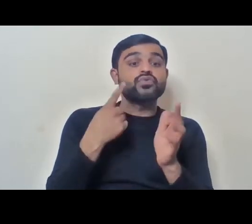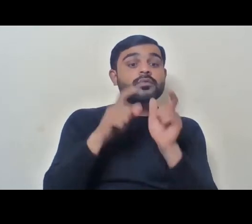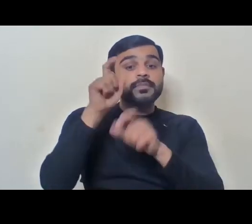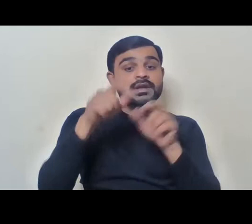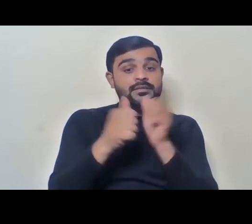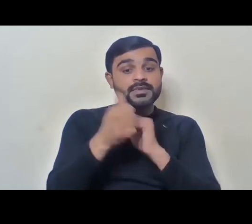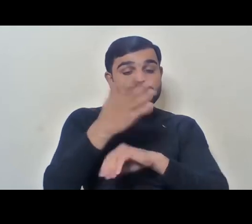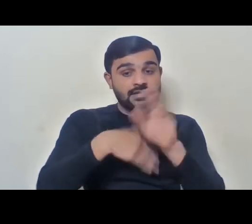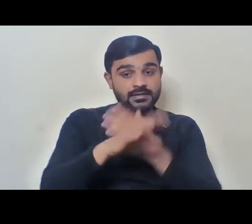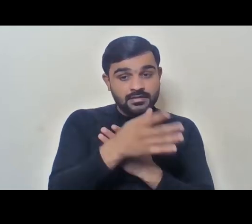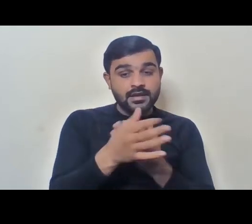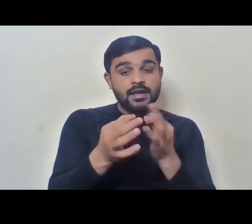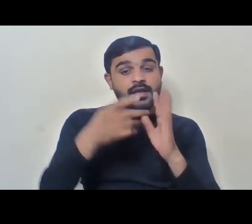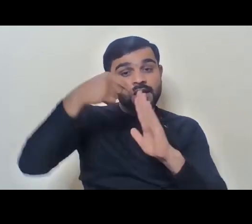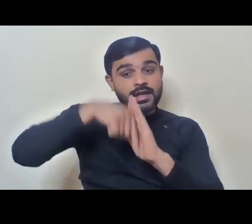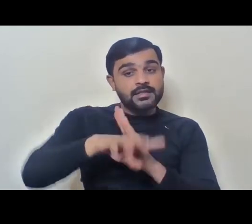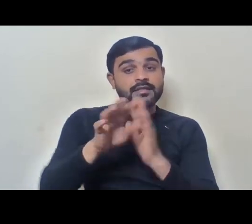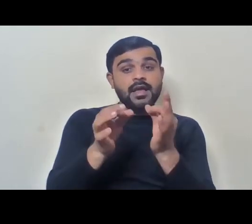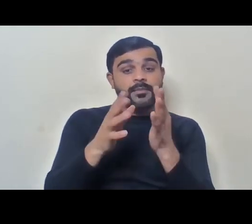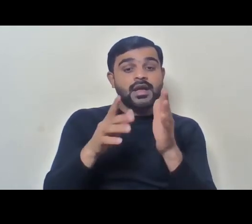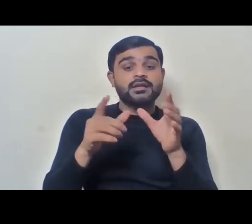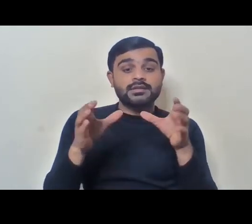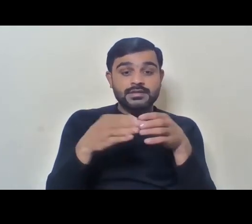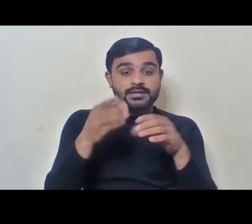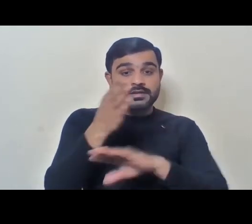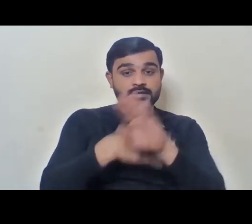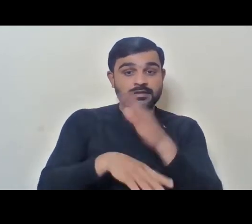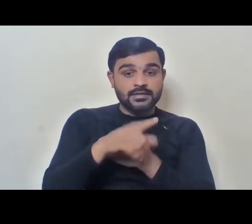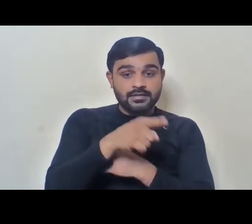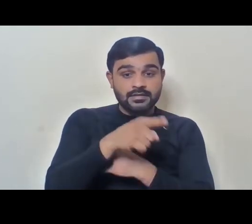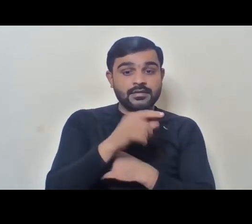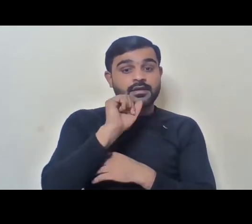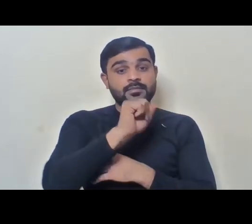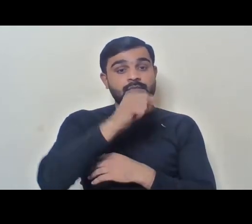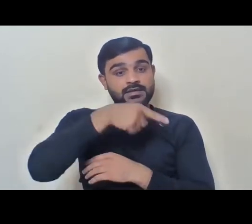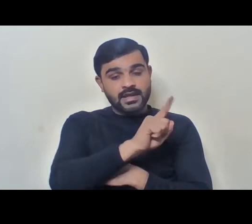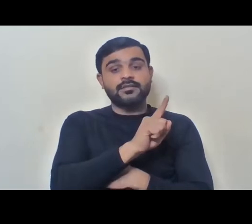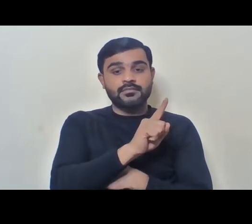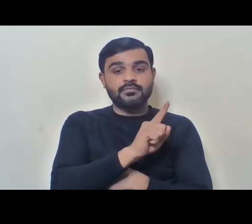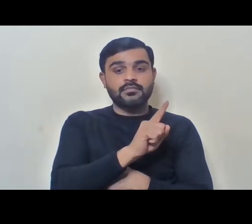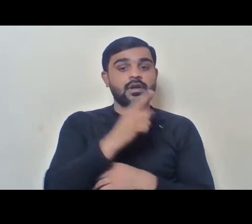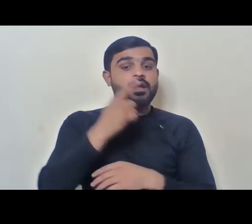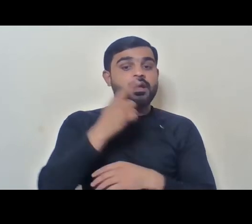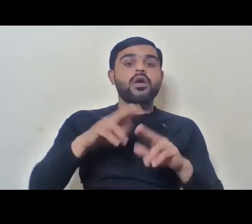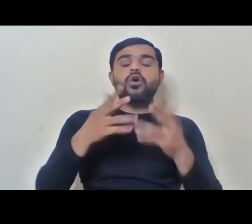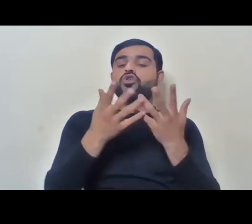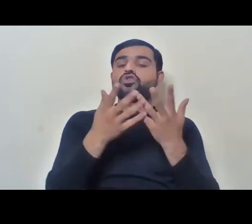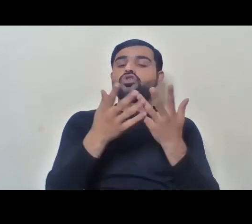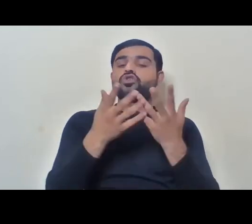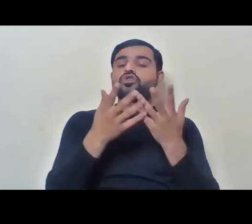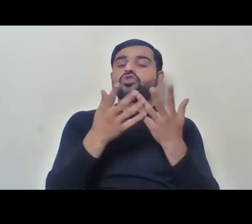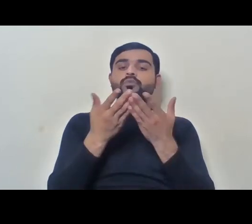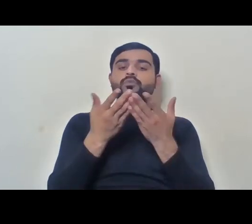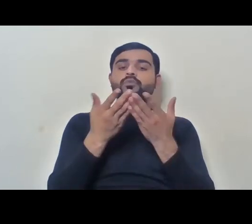also specific disabilities are filled up by them and not released in the open